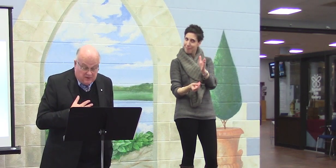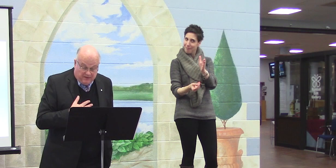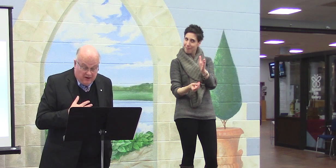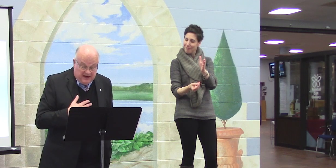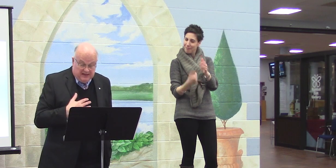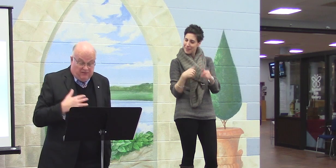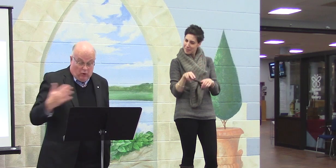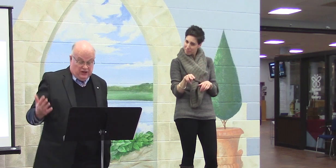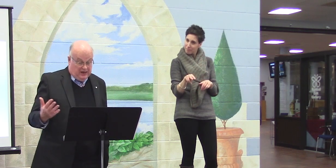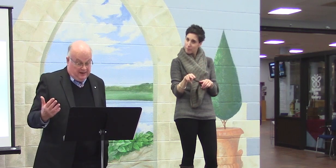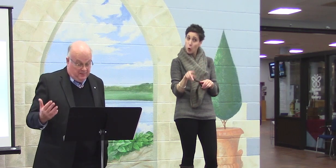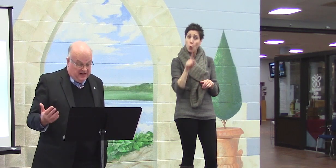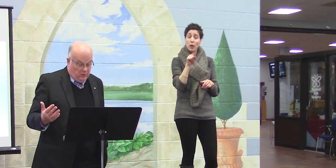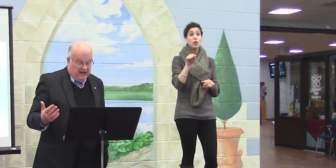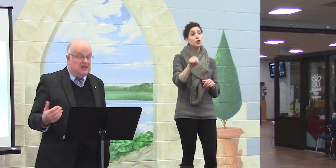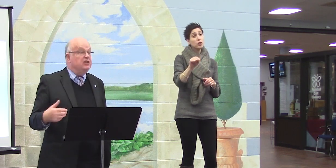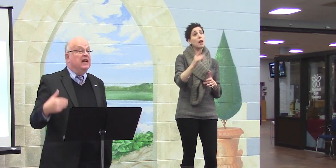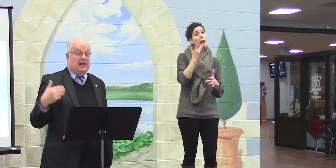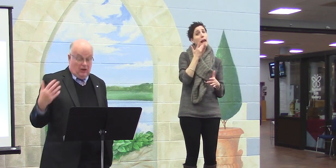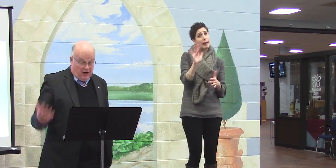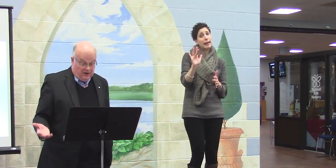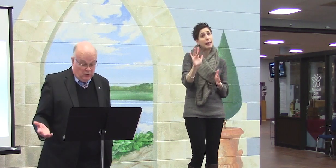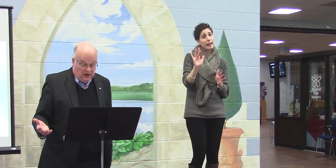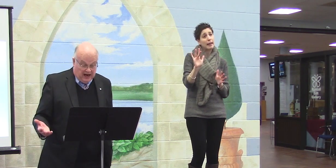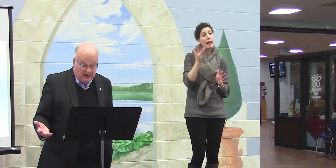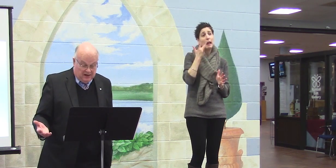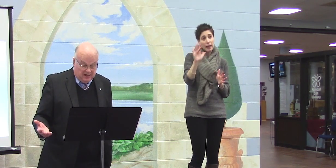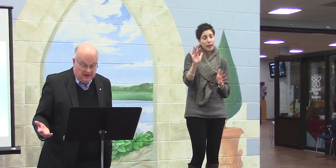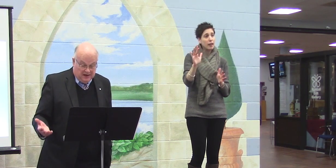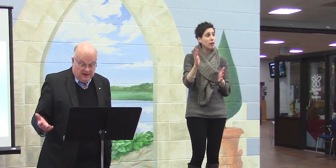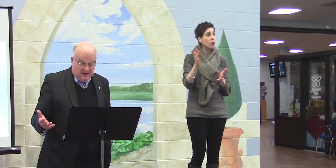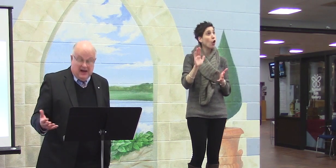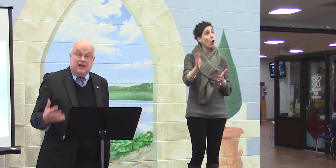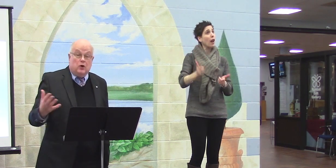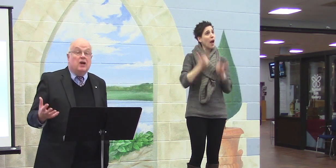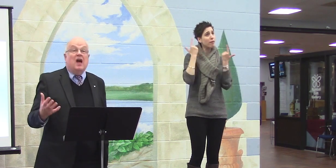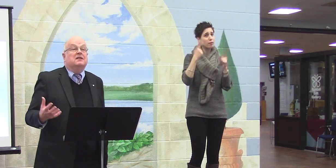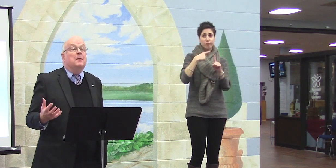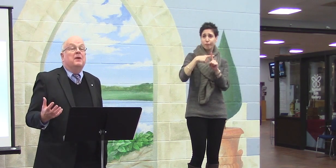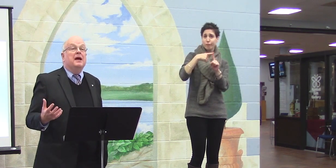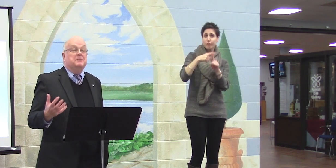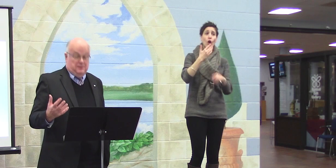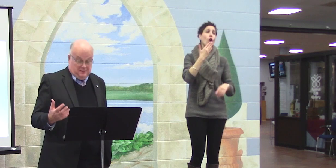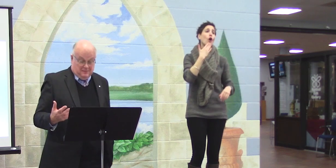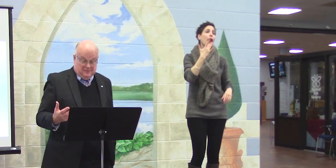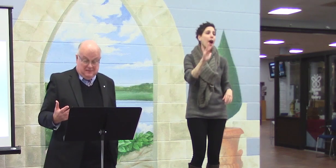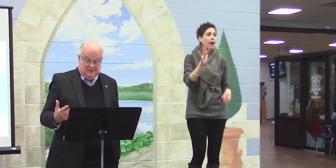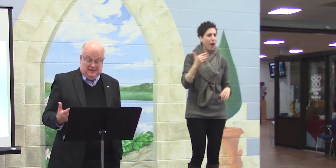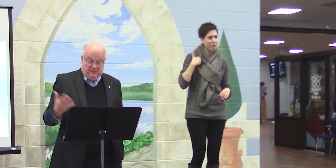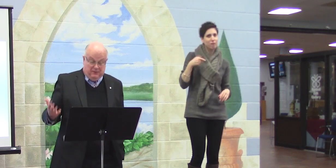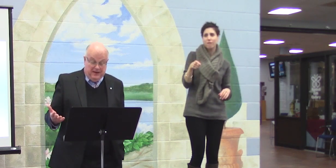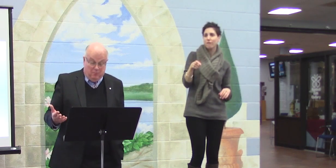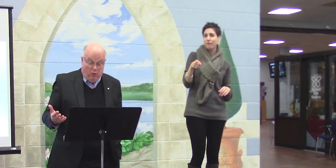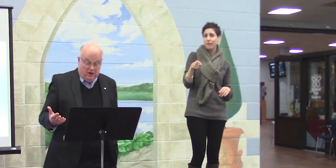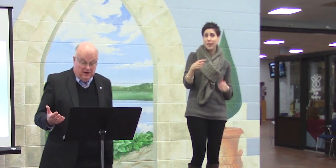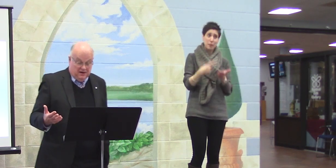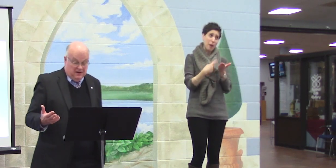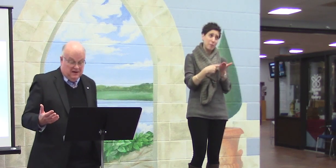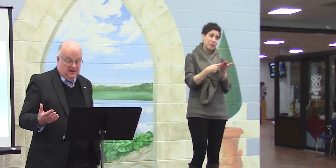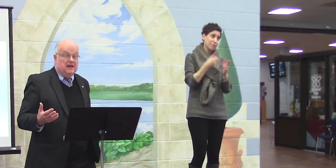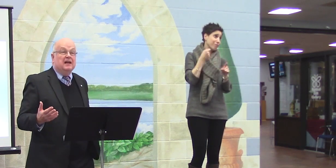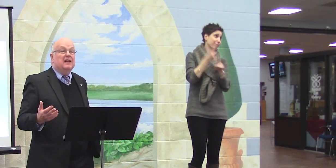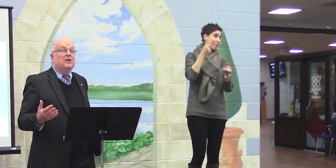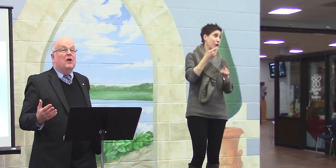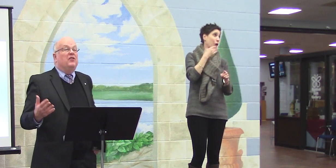She was very fortunate in many ways. She had a lot of good luck. And good luck sometimes is very important.